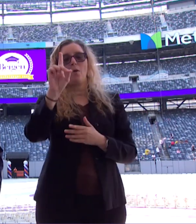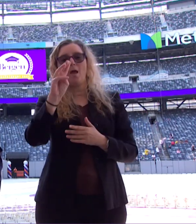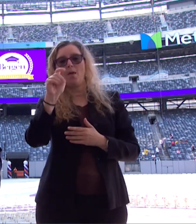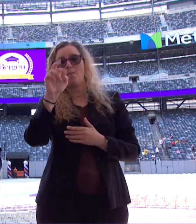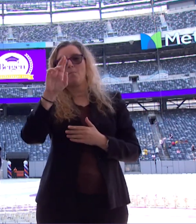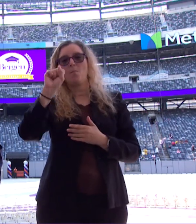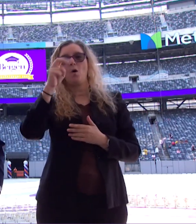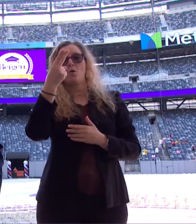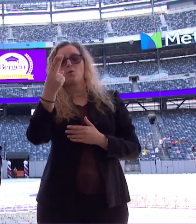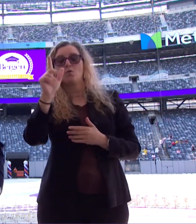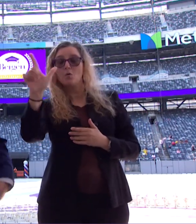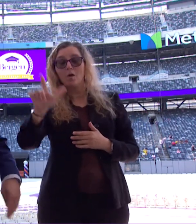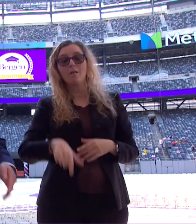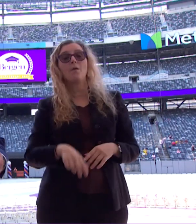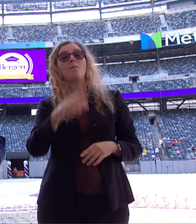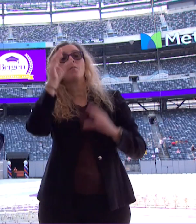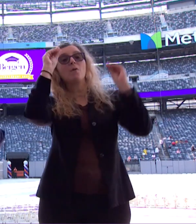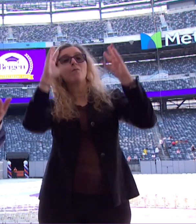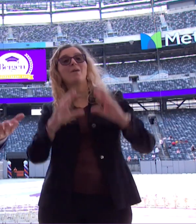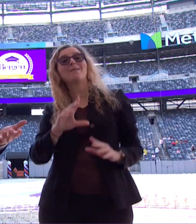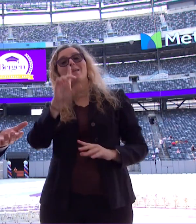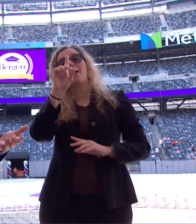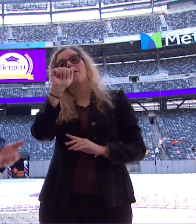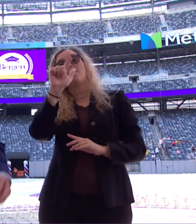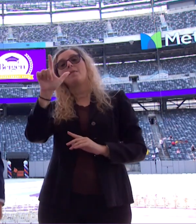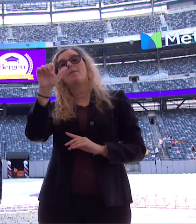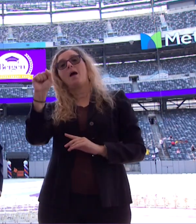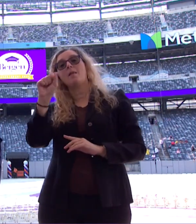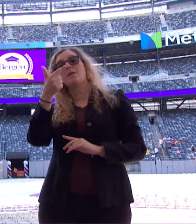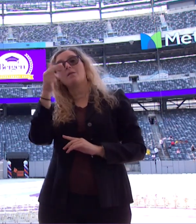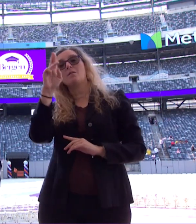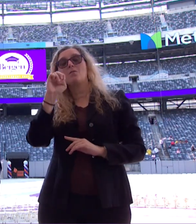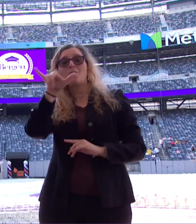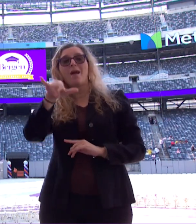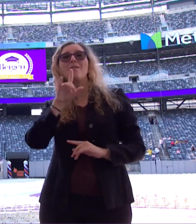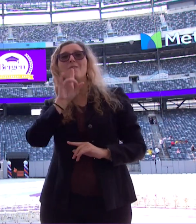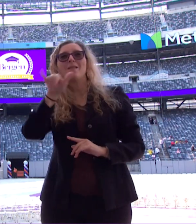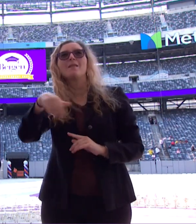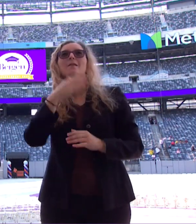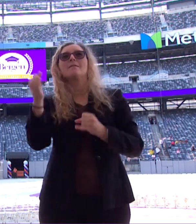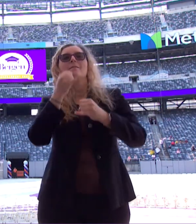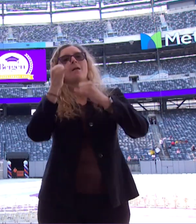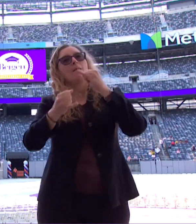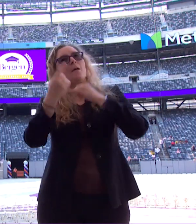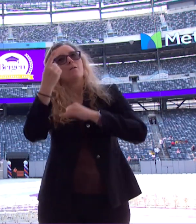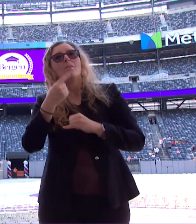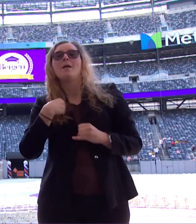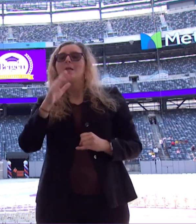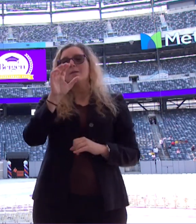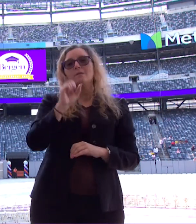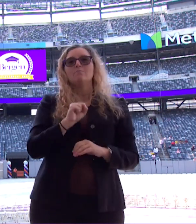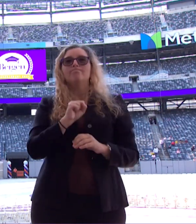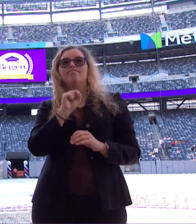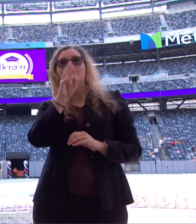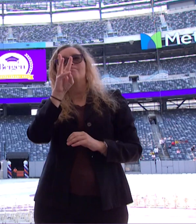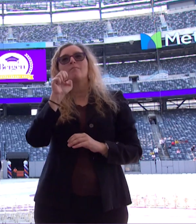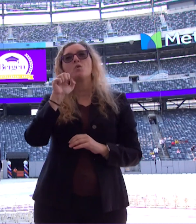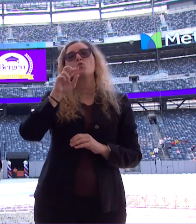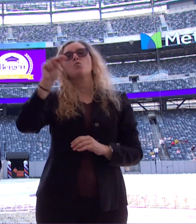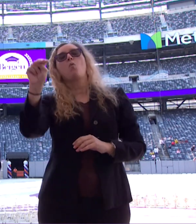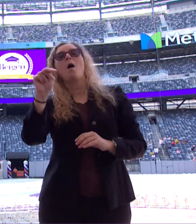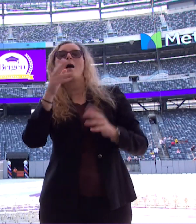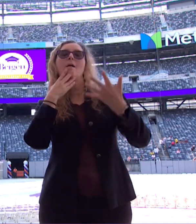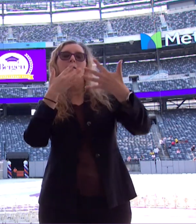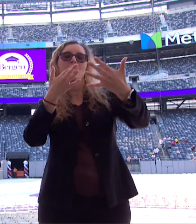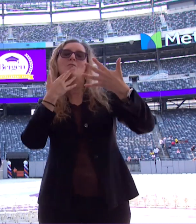Dallas Gray. This is actually his swan song, if you will, his capstone achievement of his many, many-year career